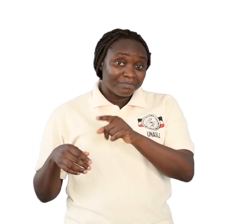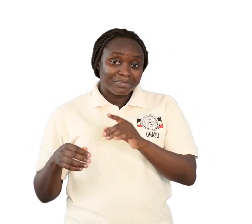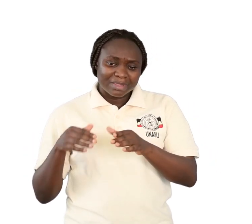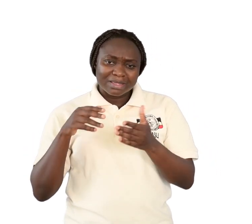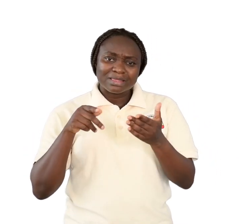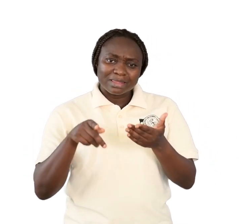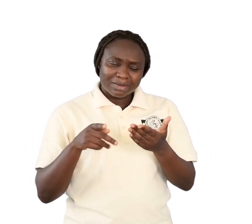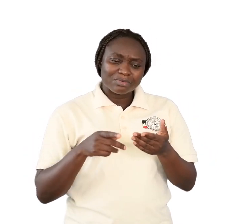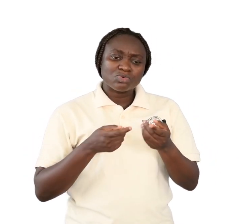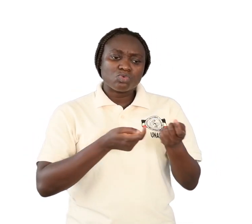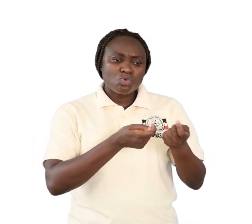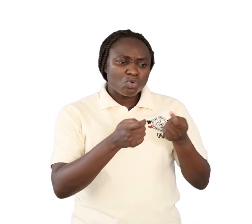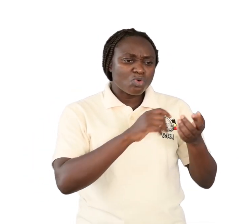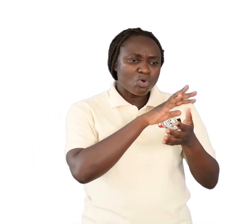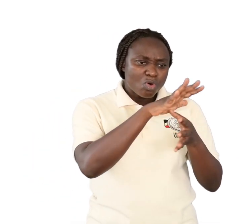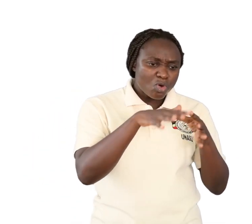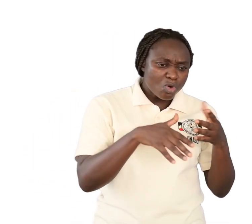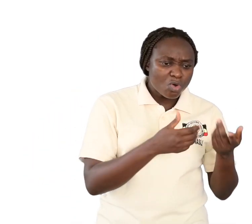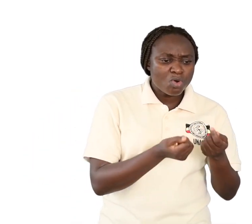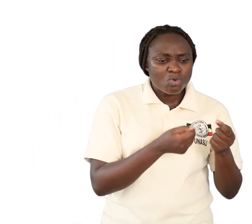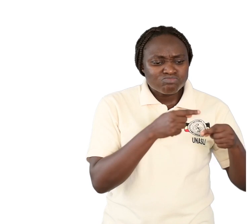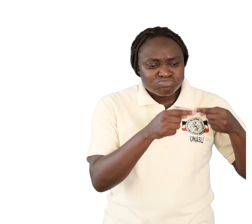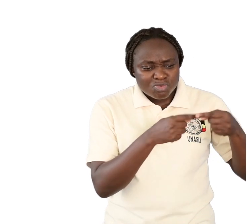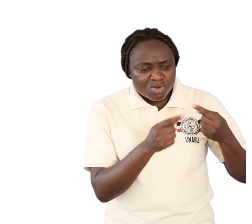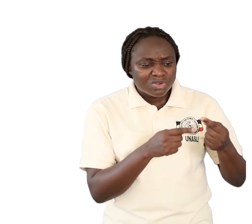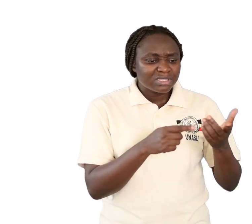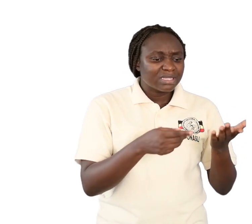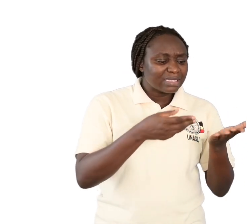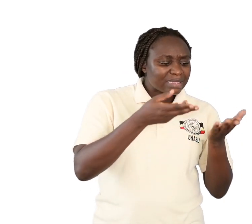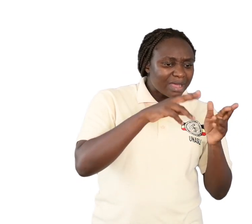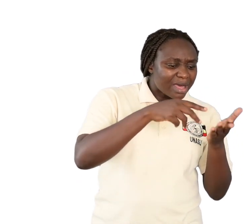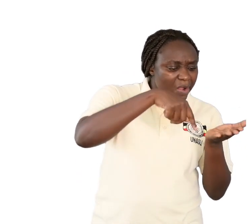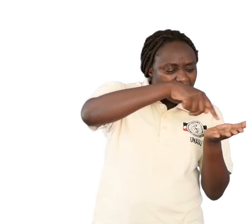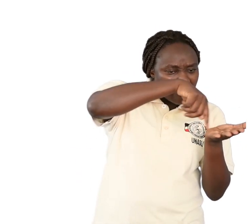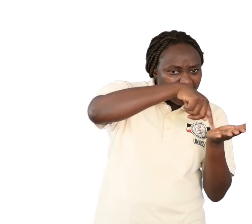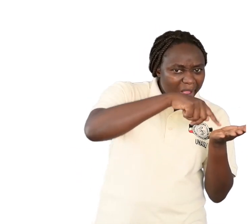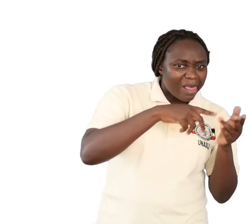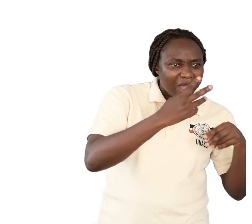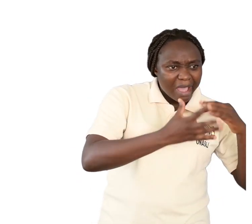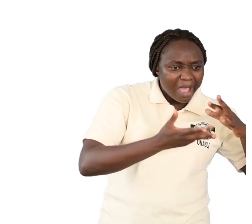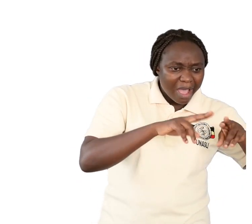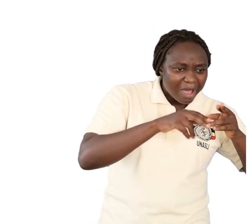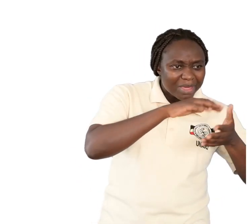controls all the activities that take place within the cell.